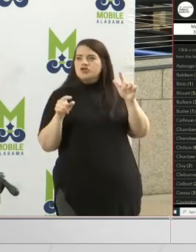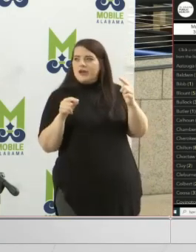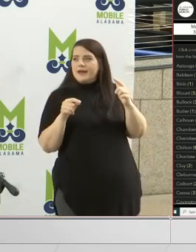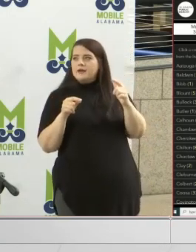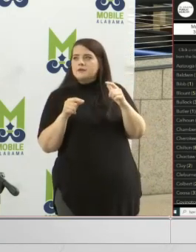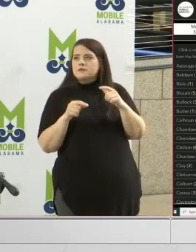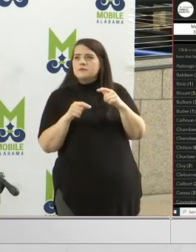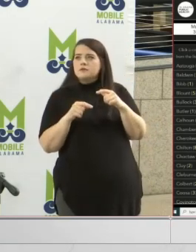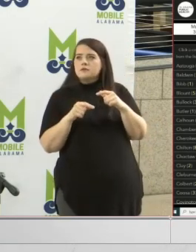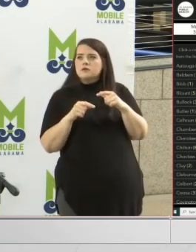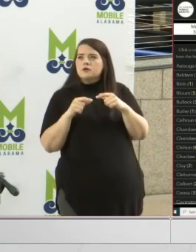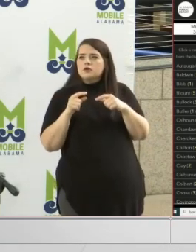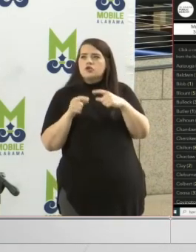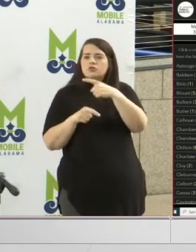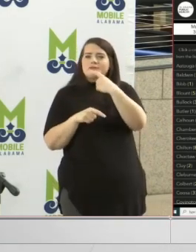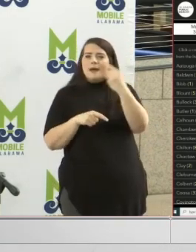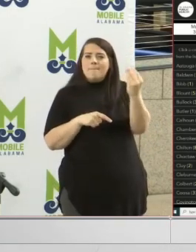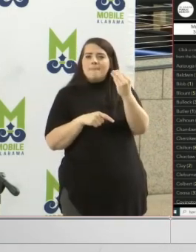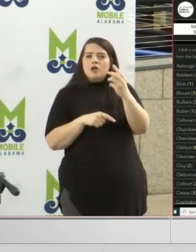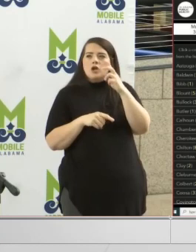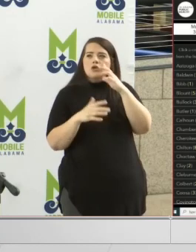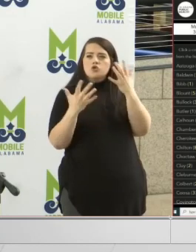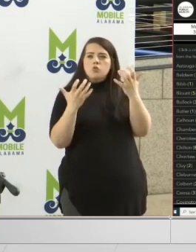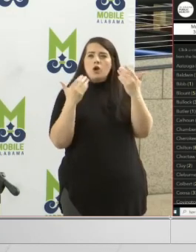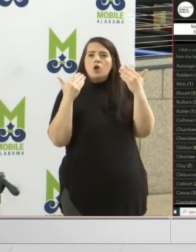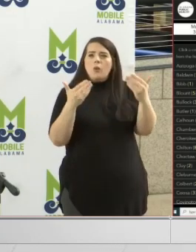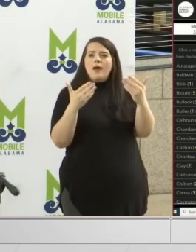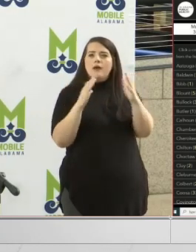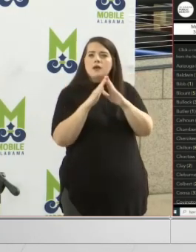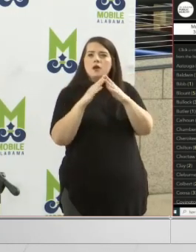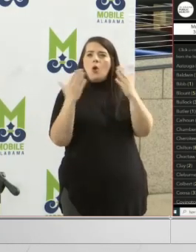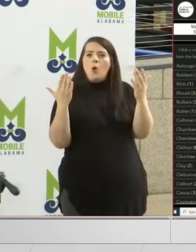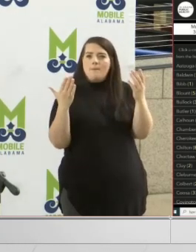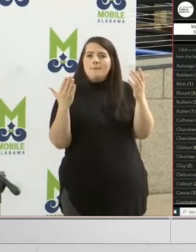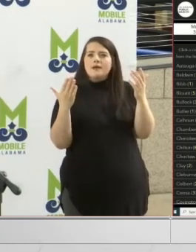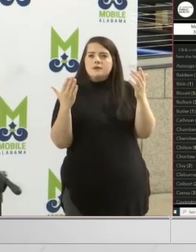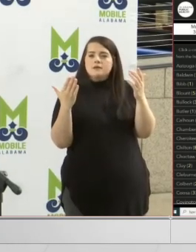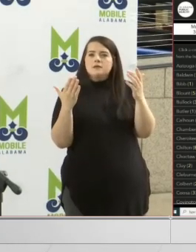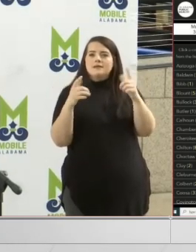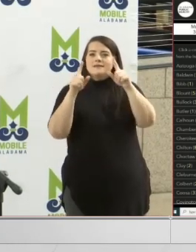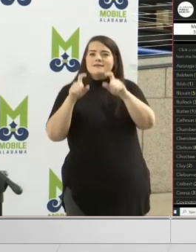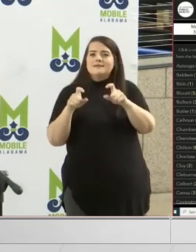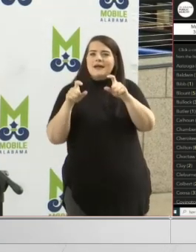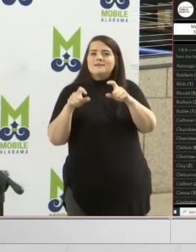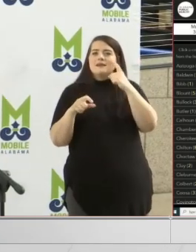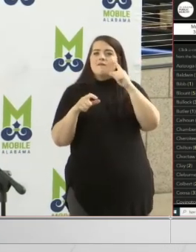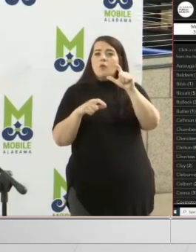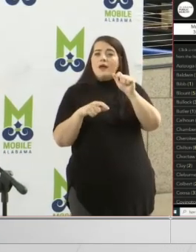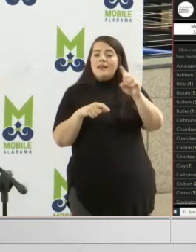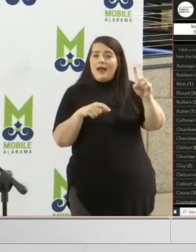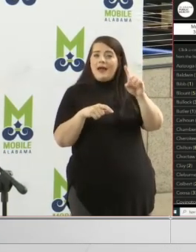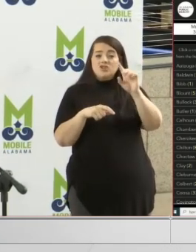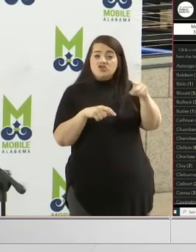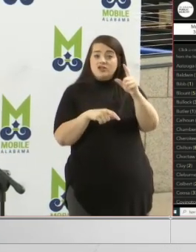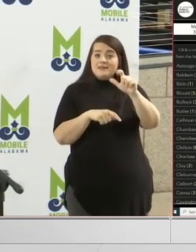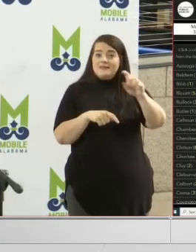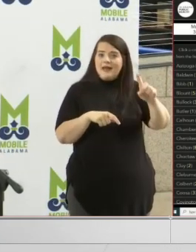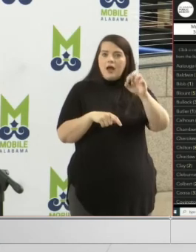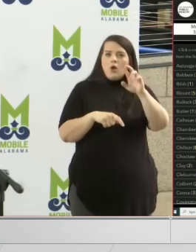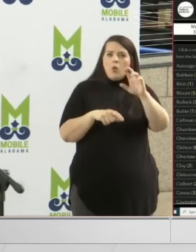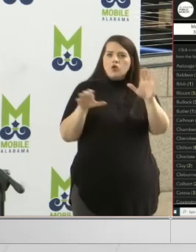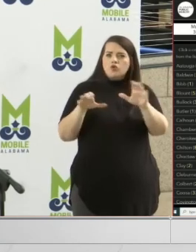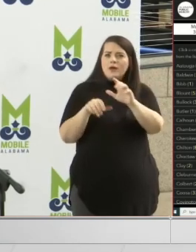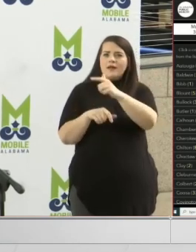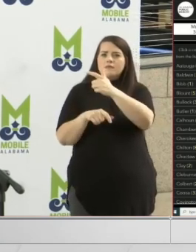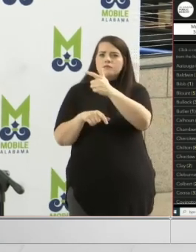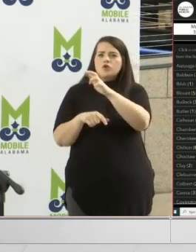Monday you guys are hoping to open up the, that's the excited lab. Is that just a lad, or are guys doing the grounds as